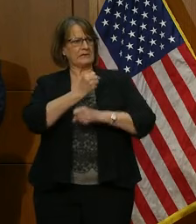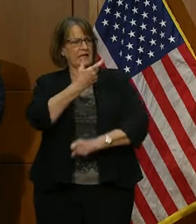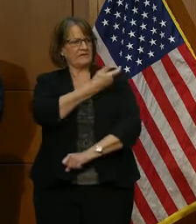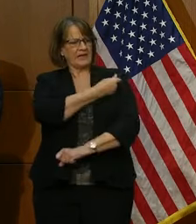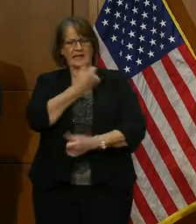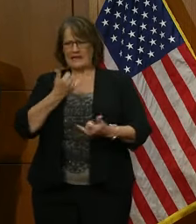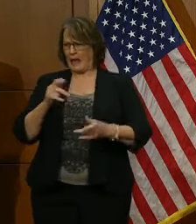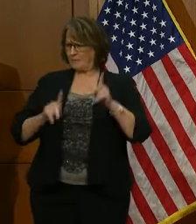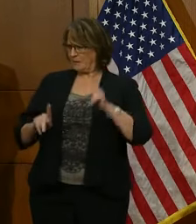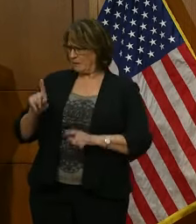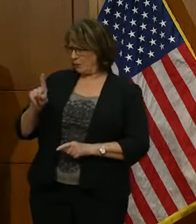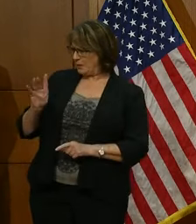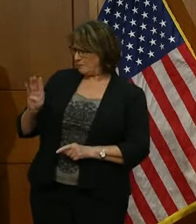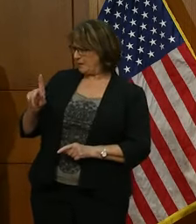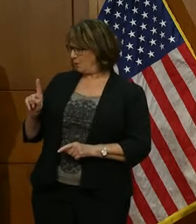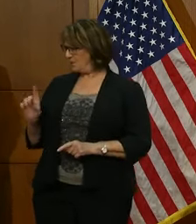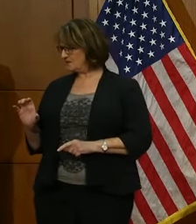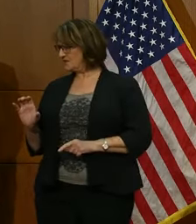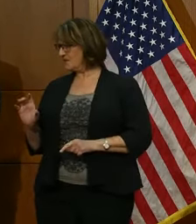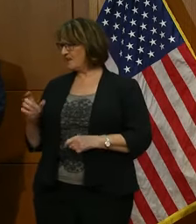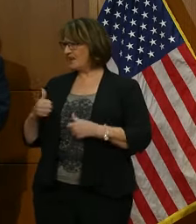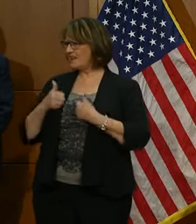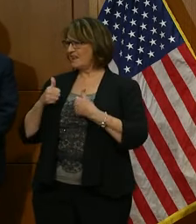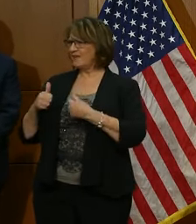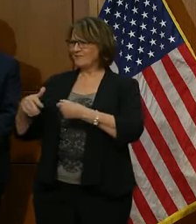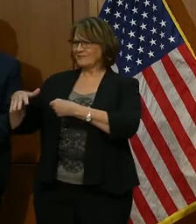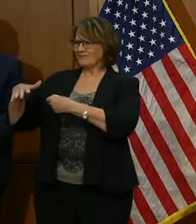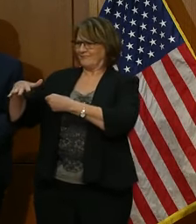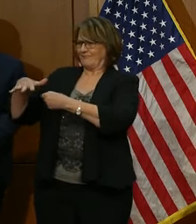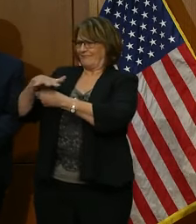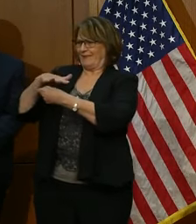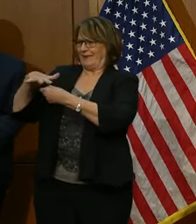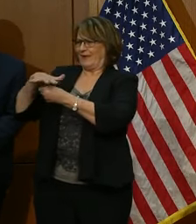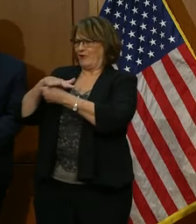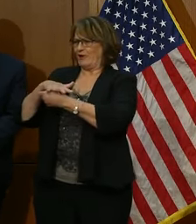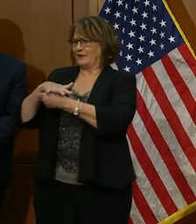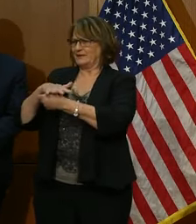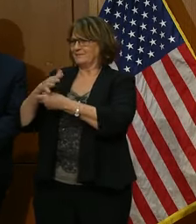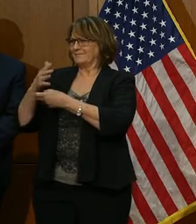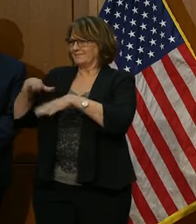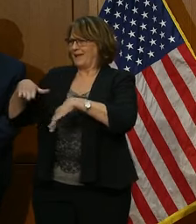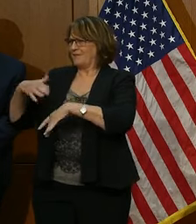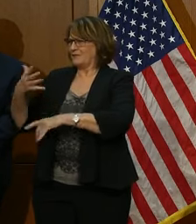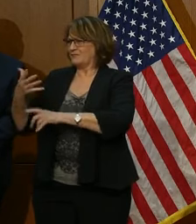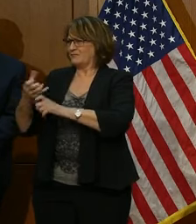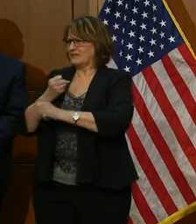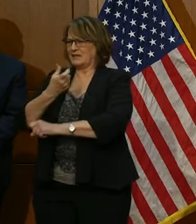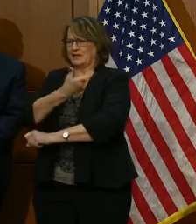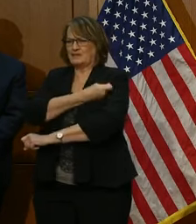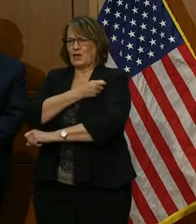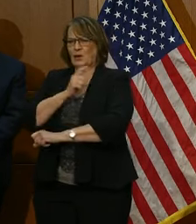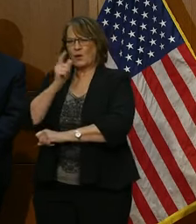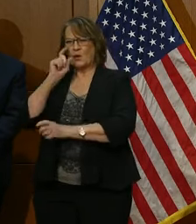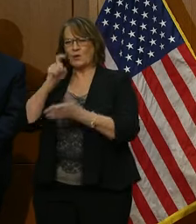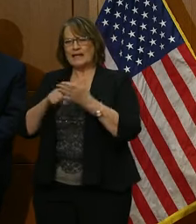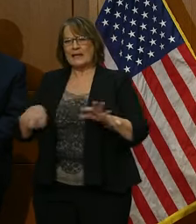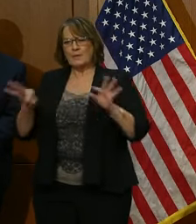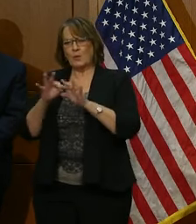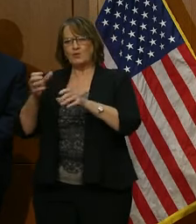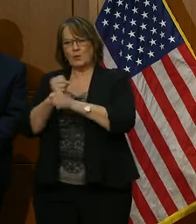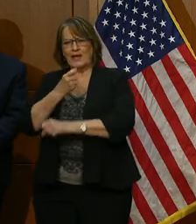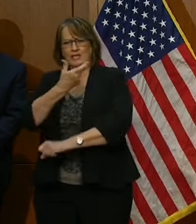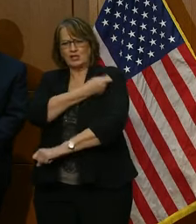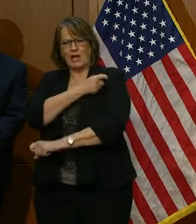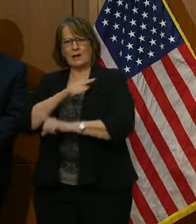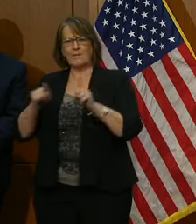1B or maybe even 1C who live in the same area have received it. So recognizing that it's important to get shots in arms, but we also want to